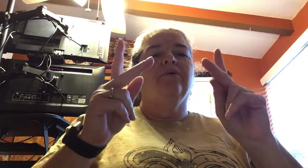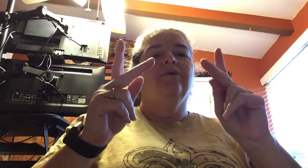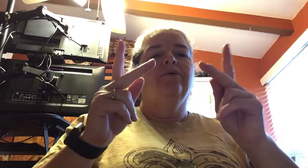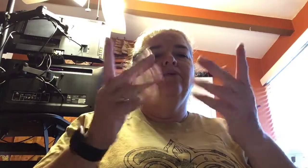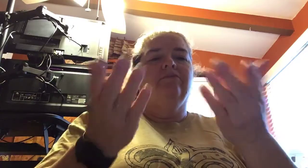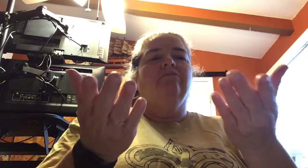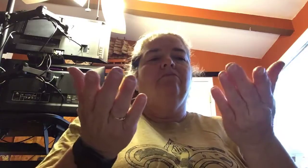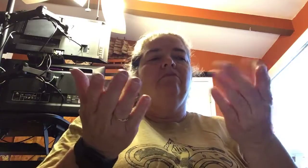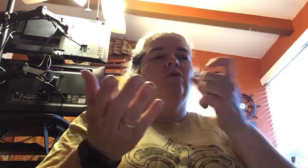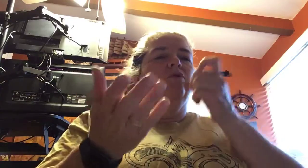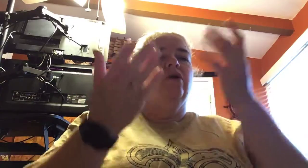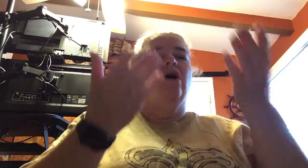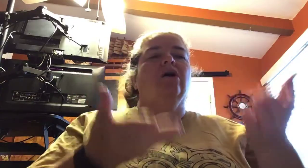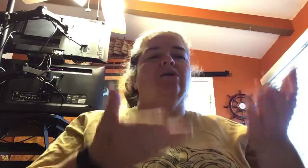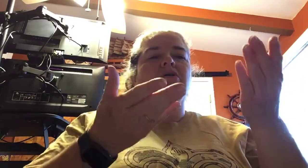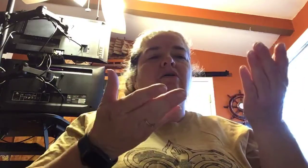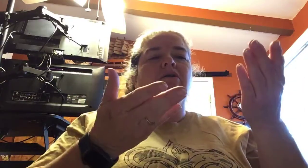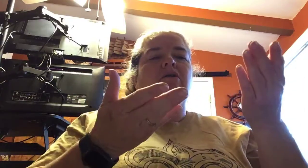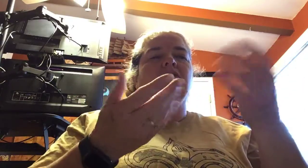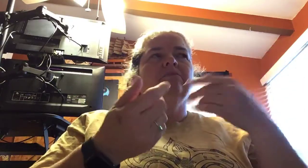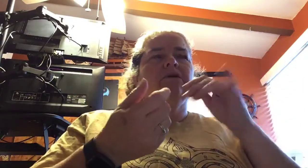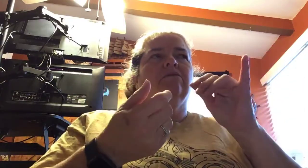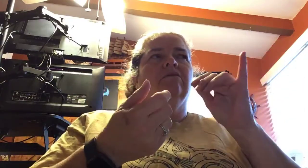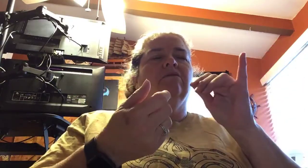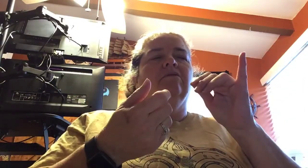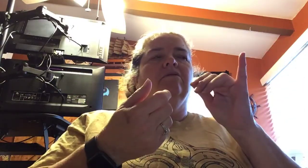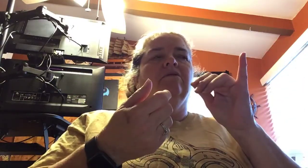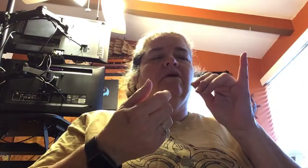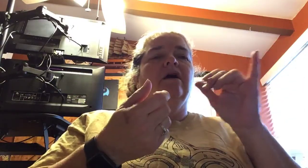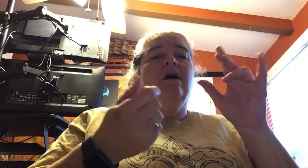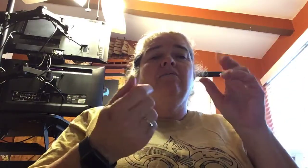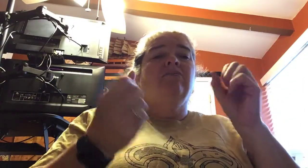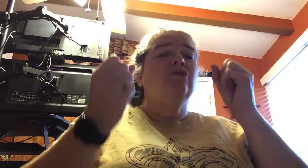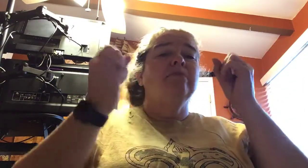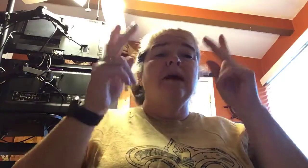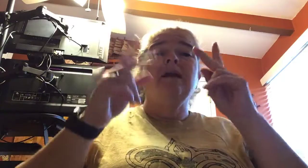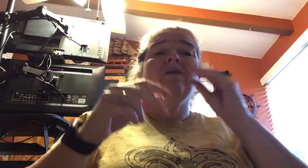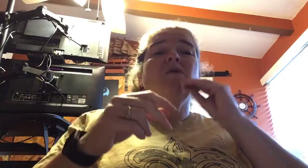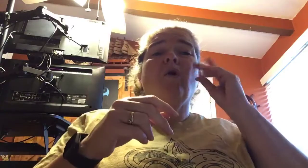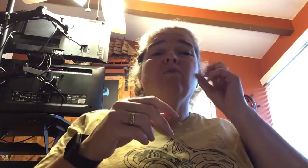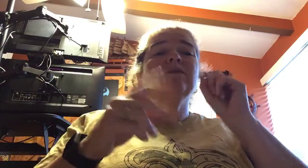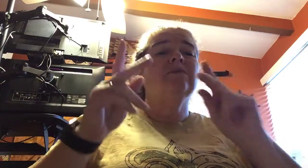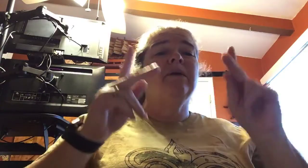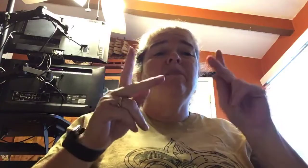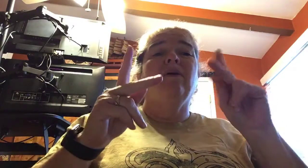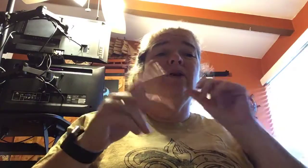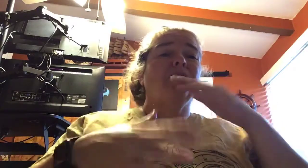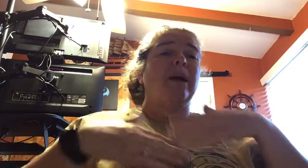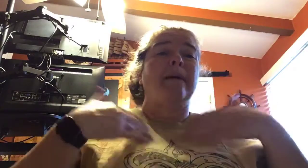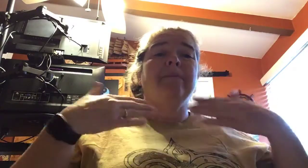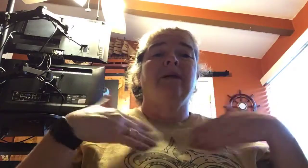who they are. And there are many homeless people that are happy.